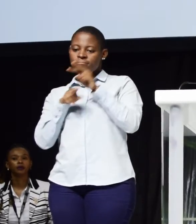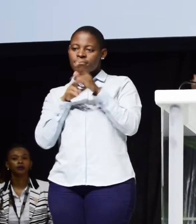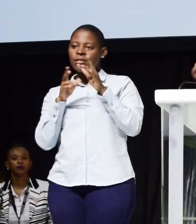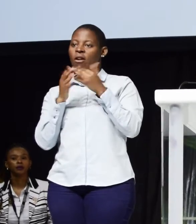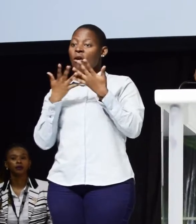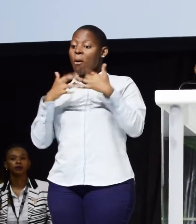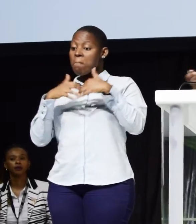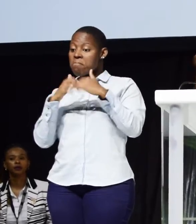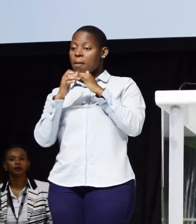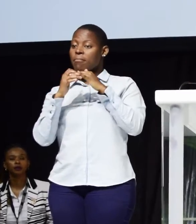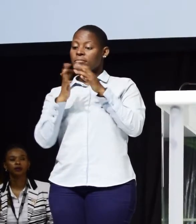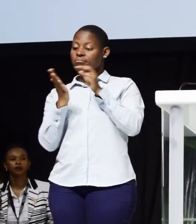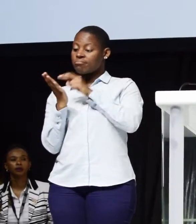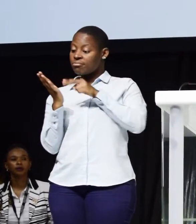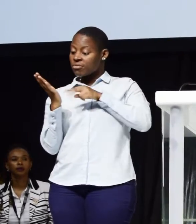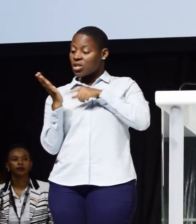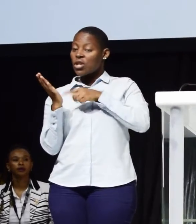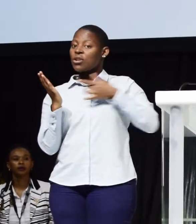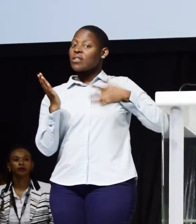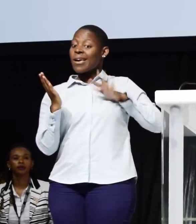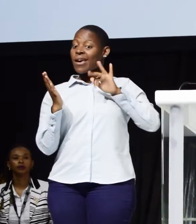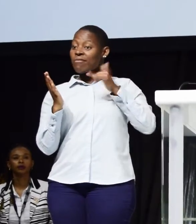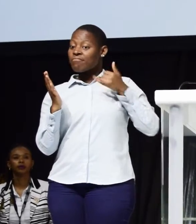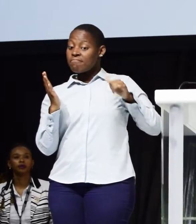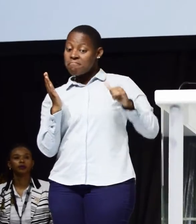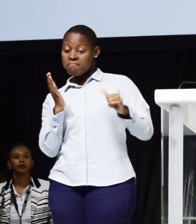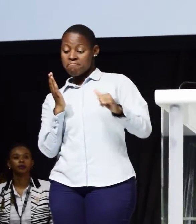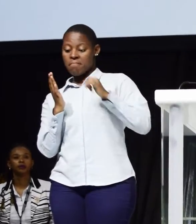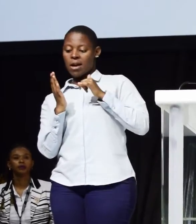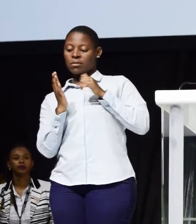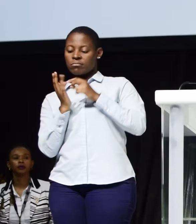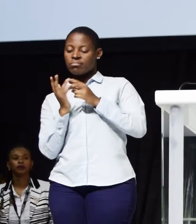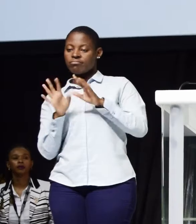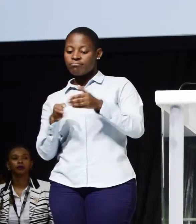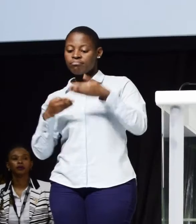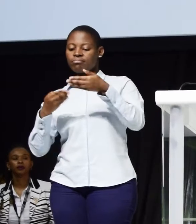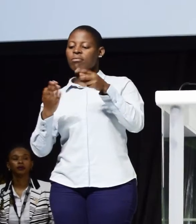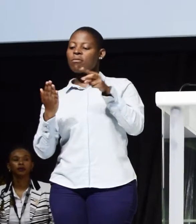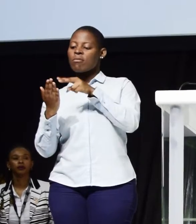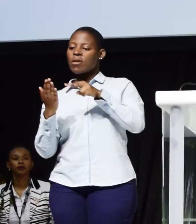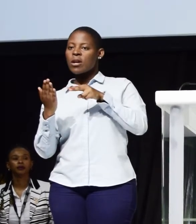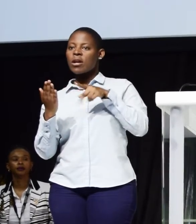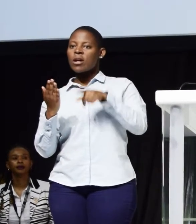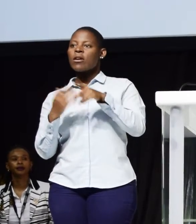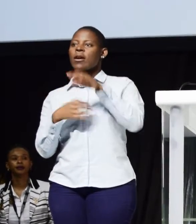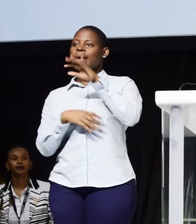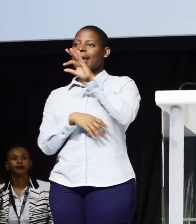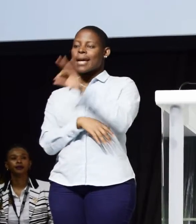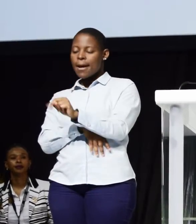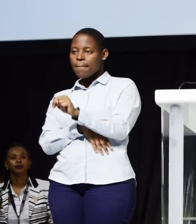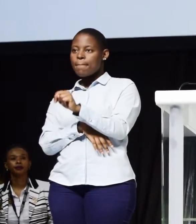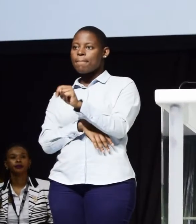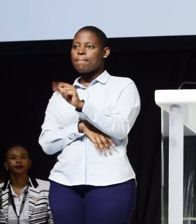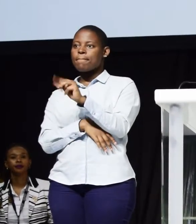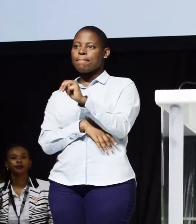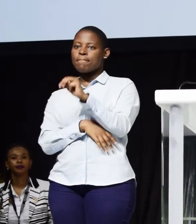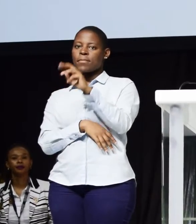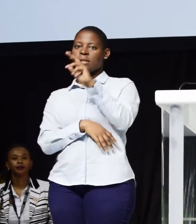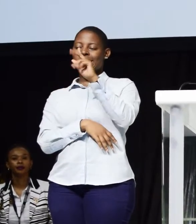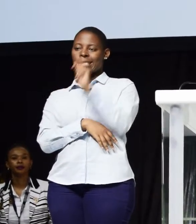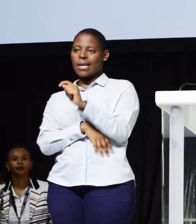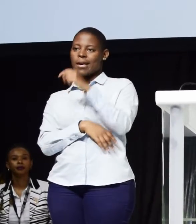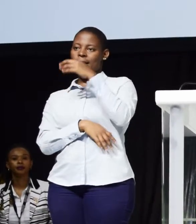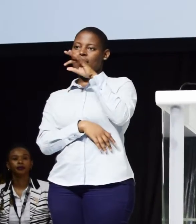so that when we review again the Compact at the end of the MTSF, we can be able to